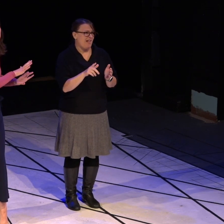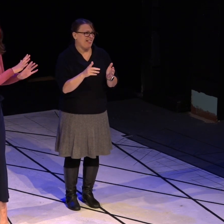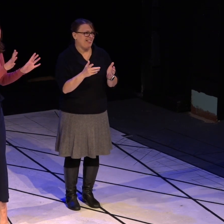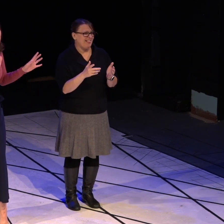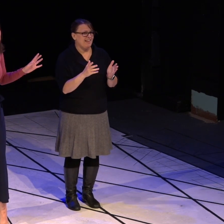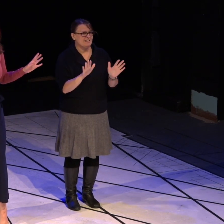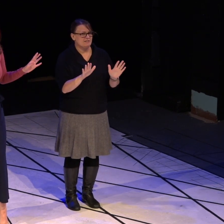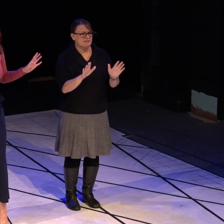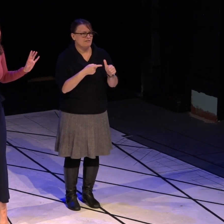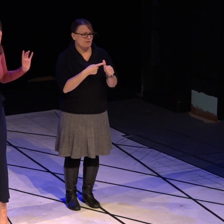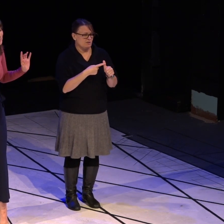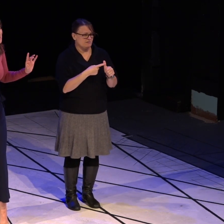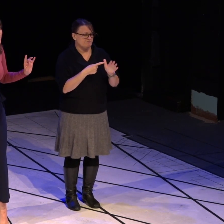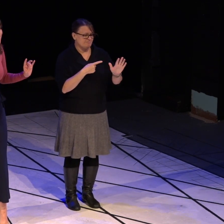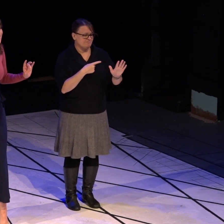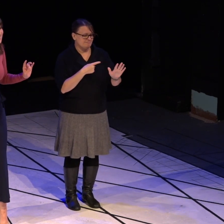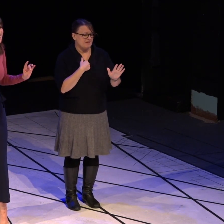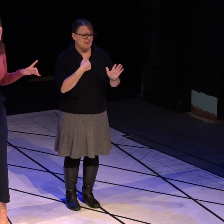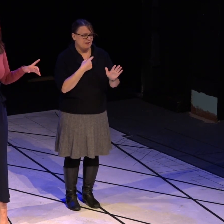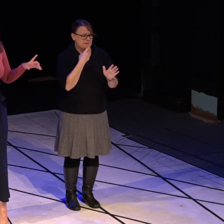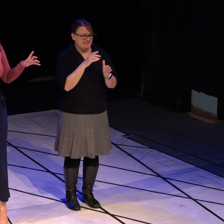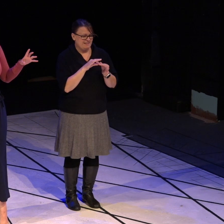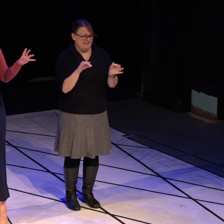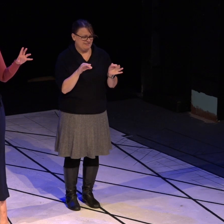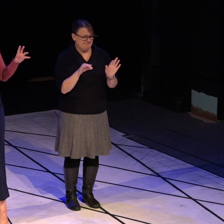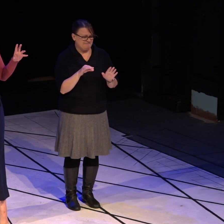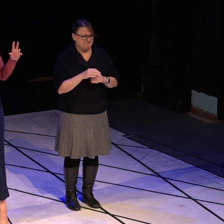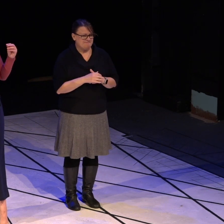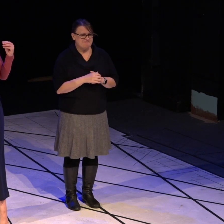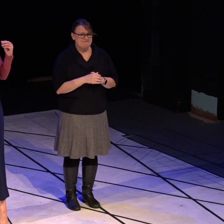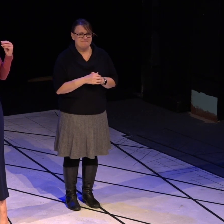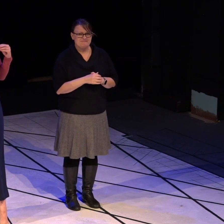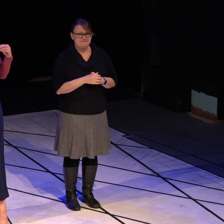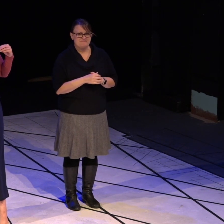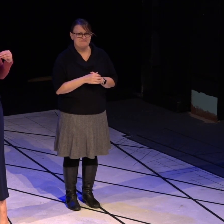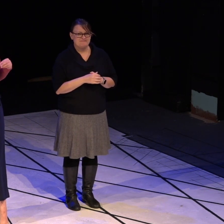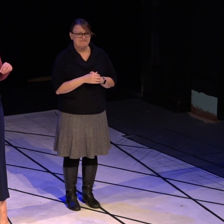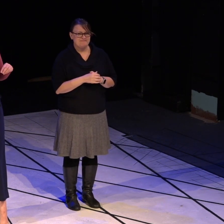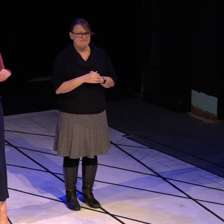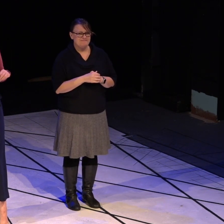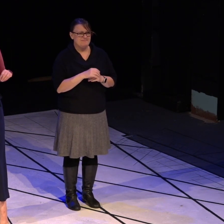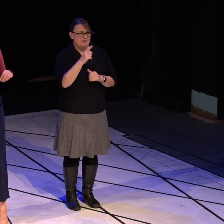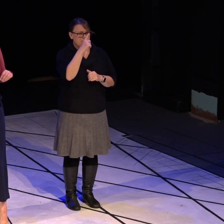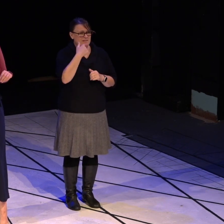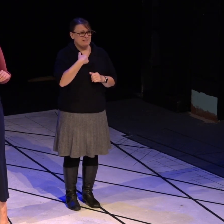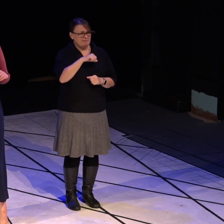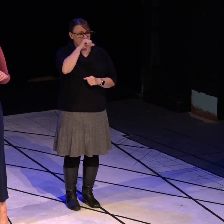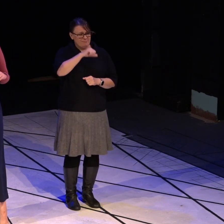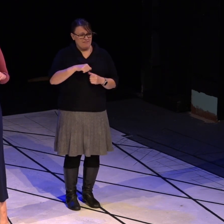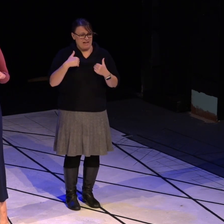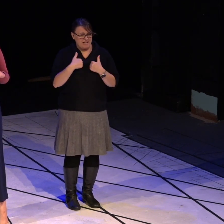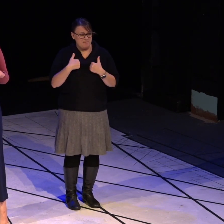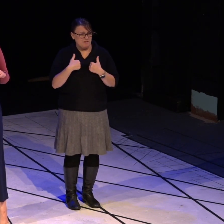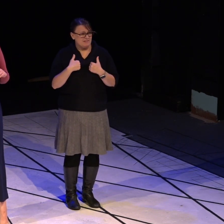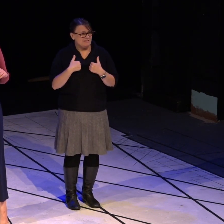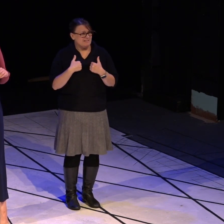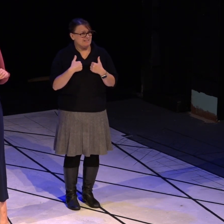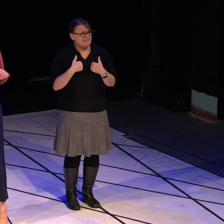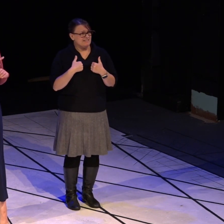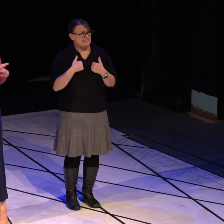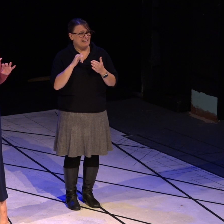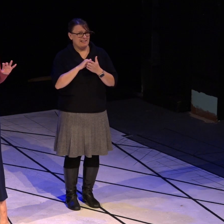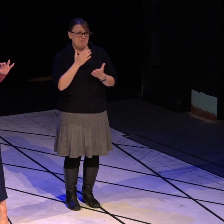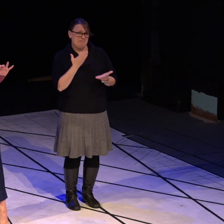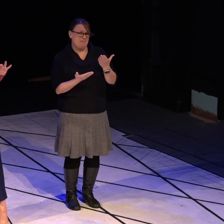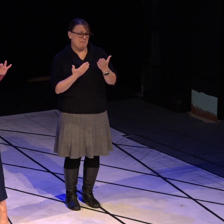Well, first up, let me say this. The fact that I'm an animal lover may have changed, like the perspective